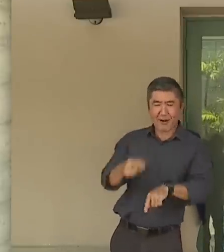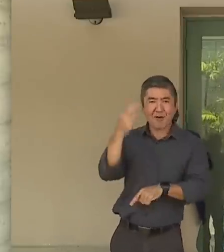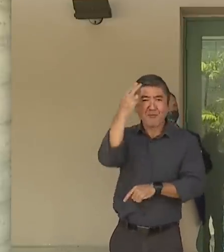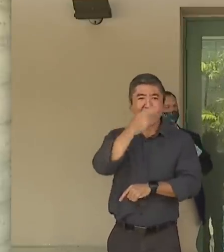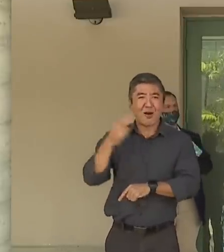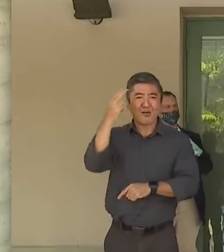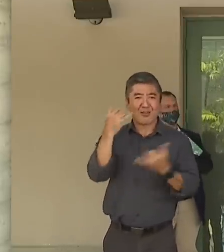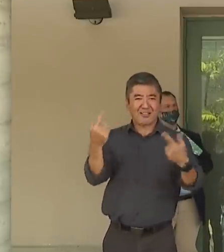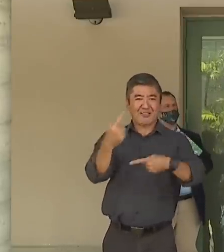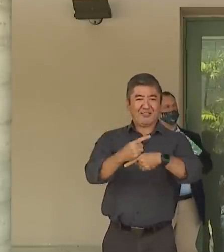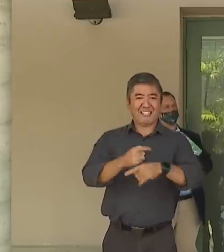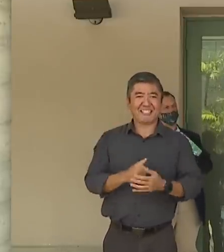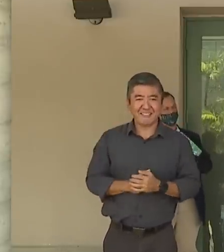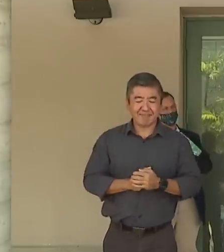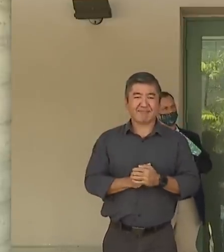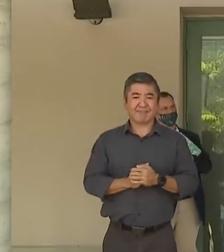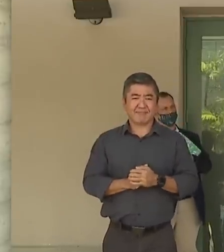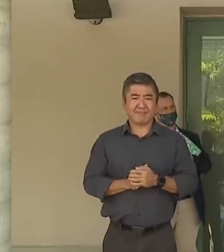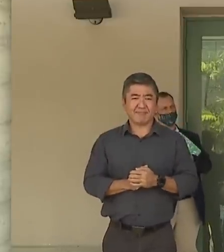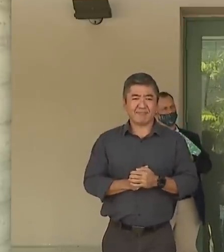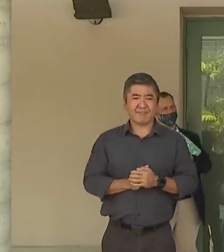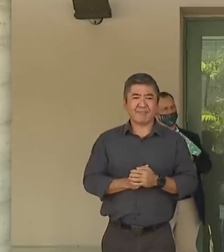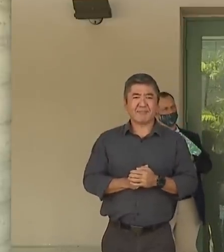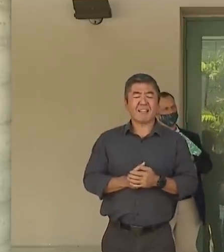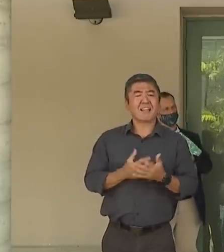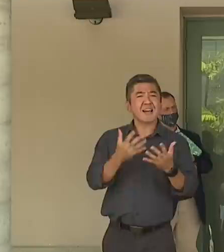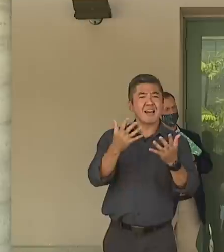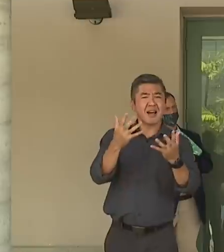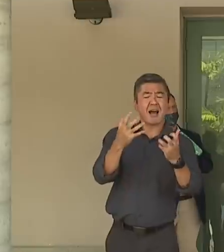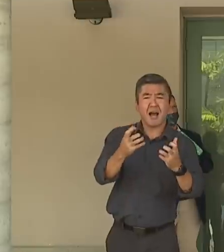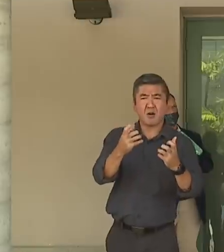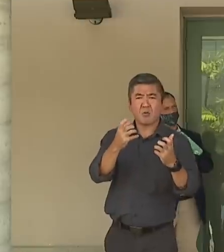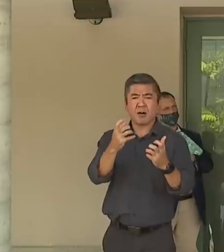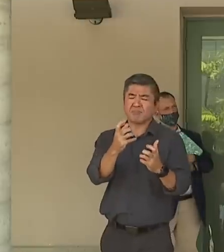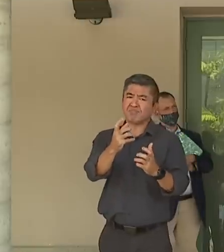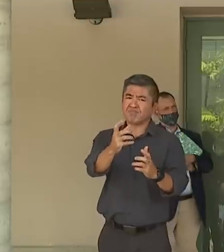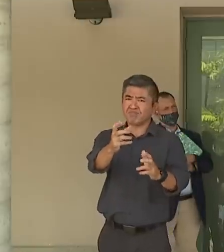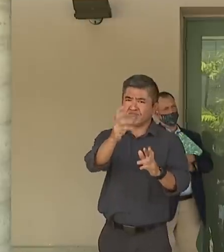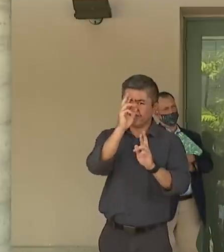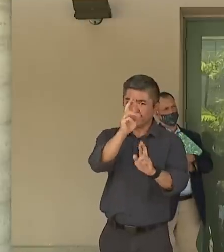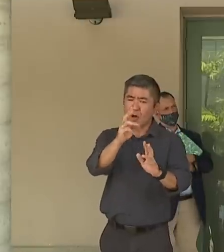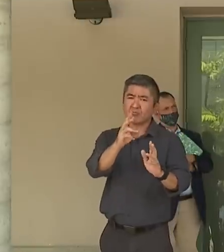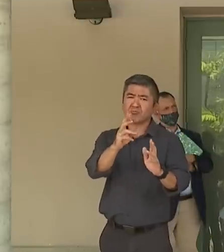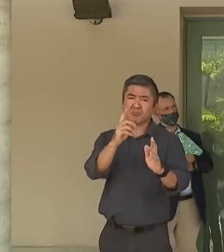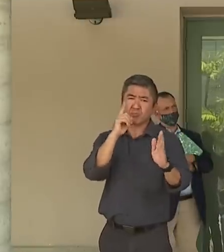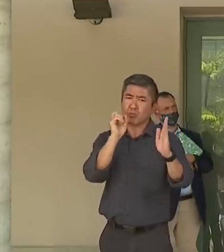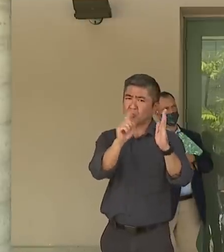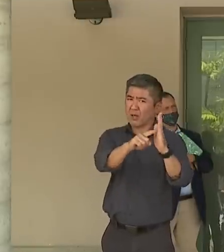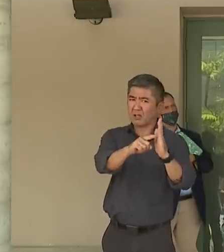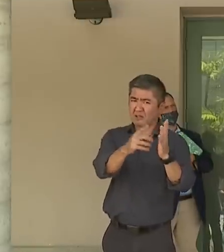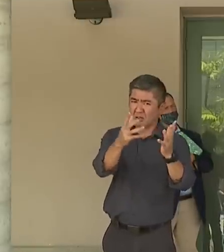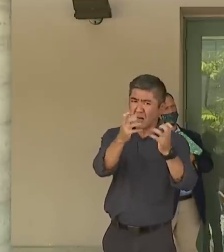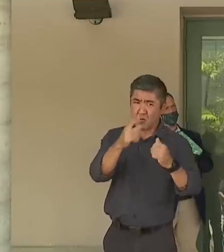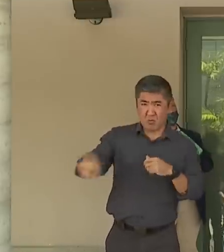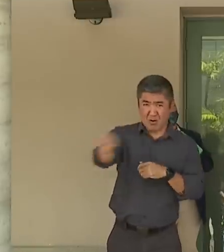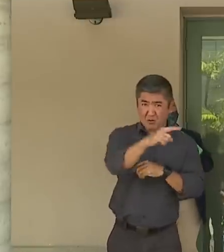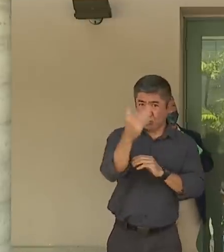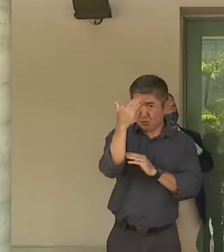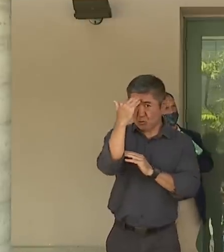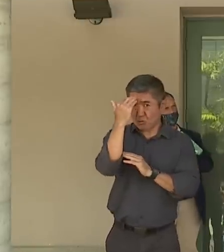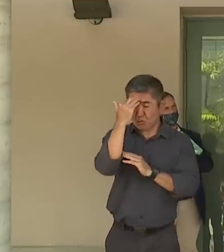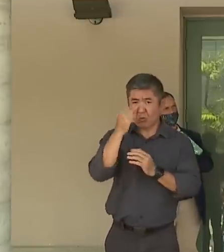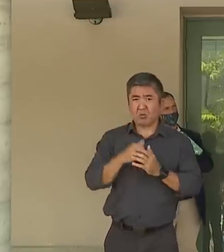today. And I want to acknowledge something right off the bat. I want everyone to know that